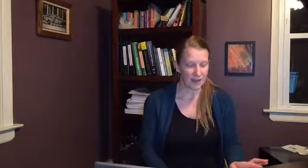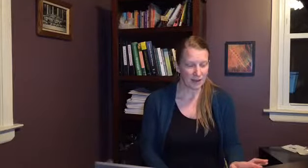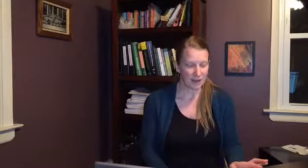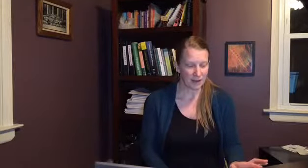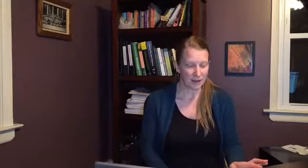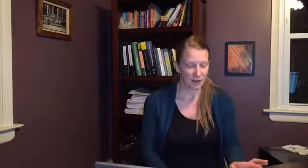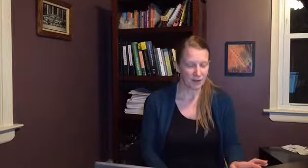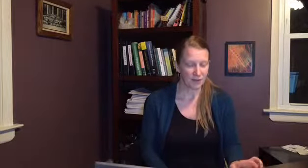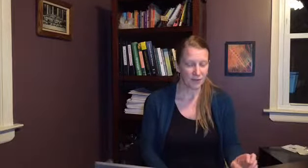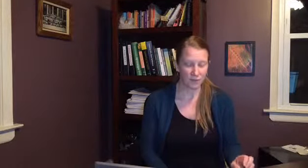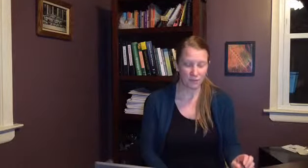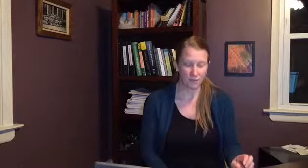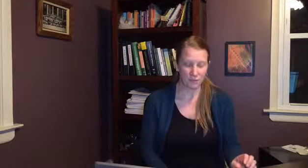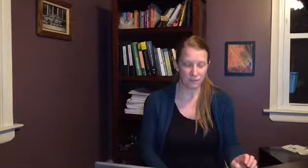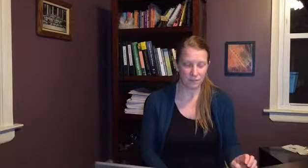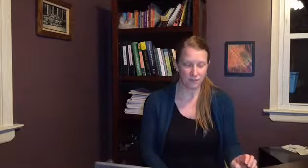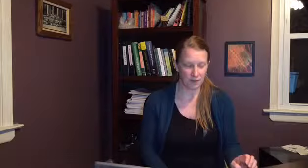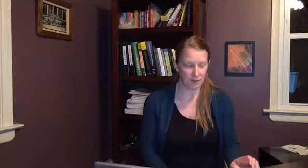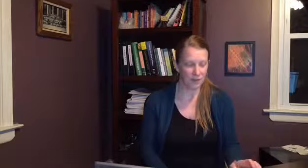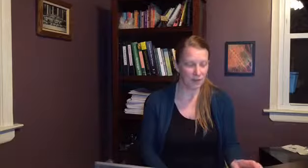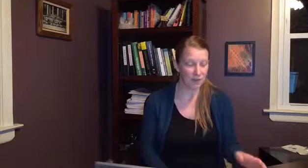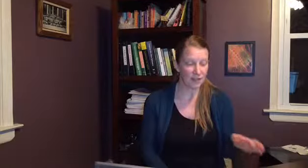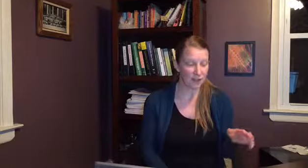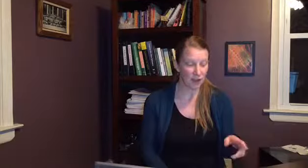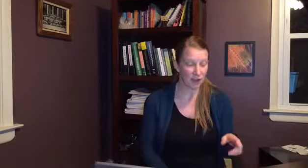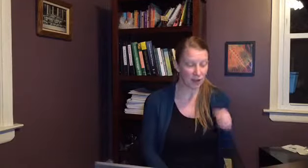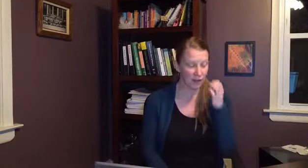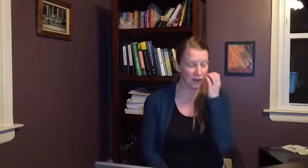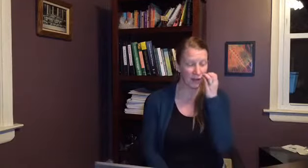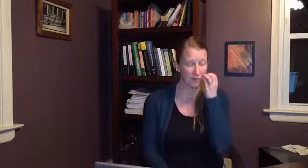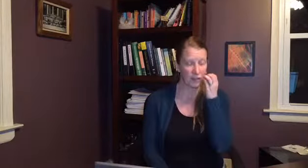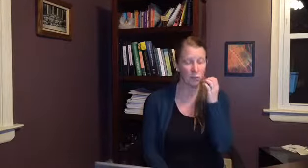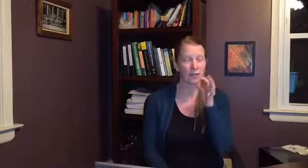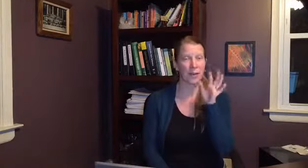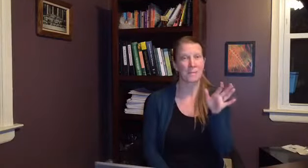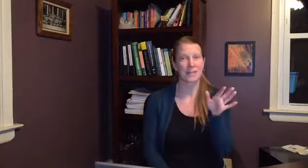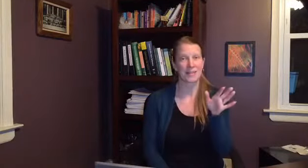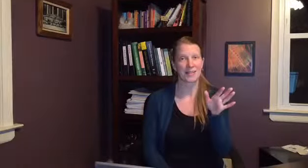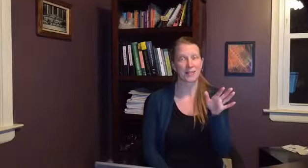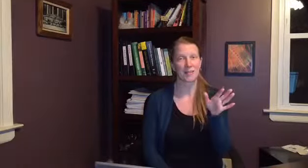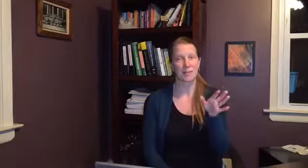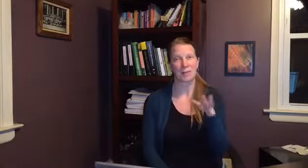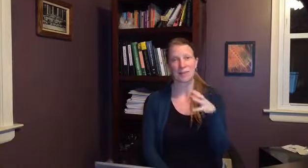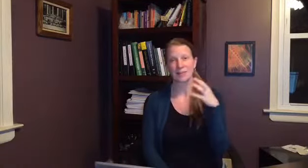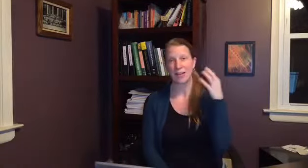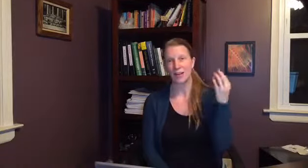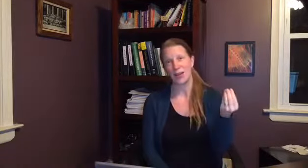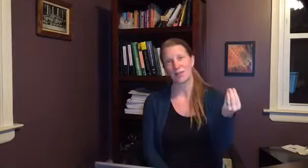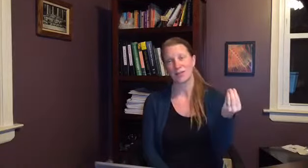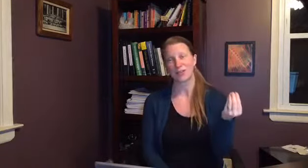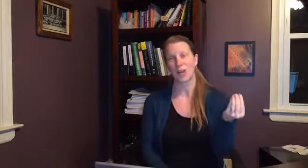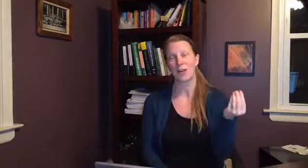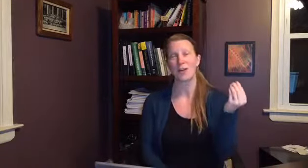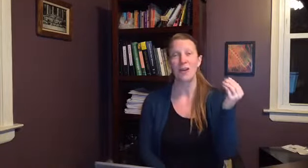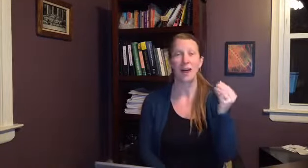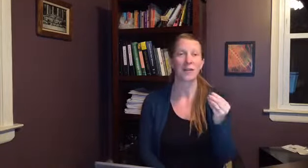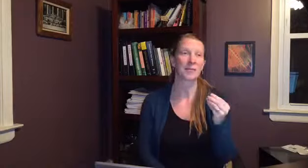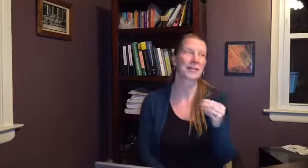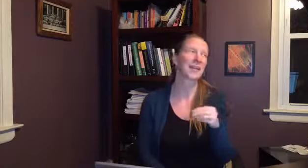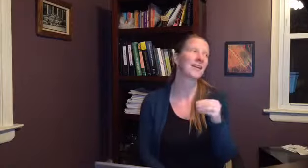i've i think i've said a lot about it i'm sure that i'm missing something because i know after the show i'm going to be like